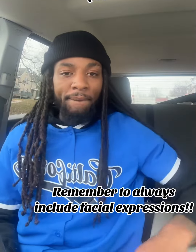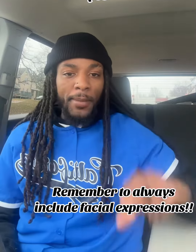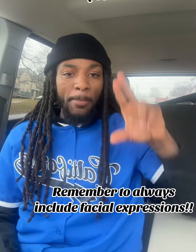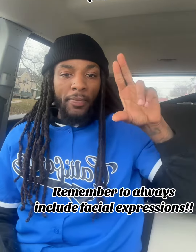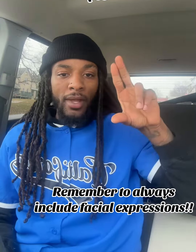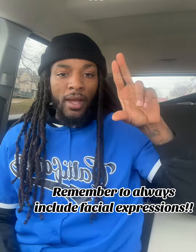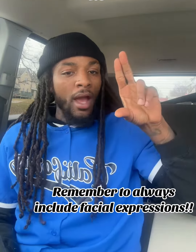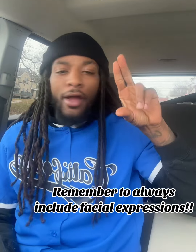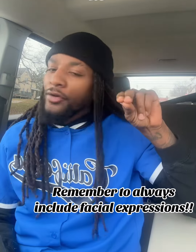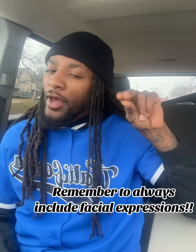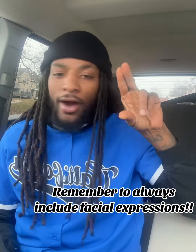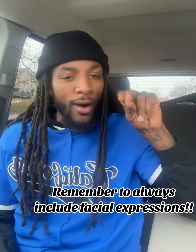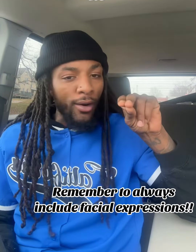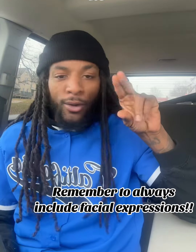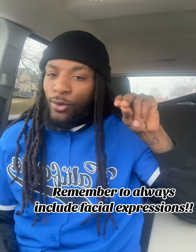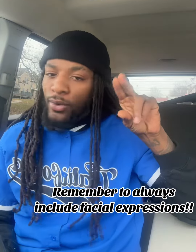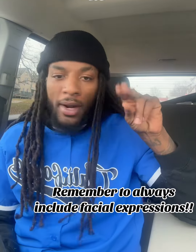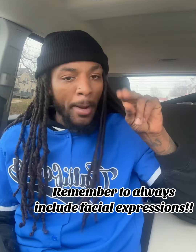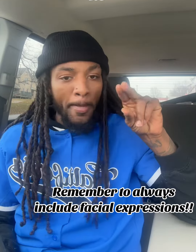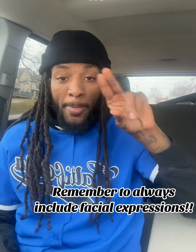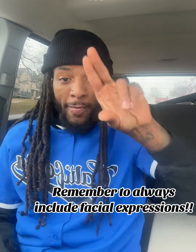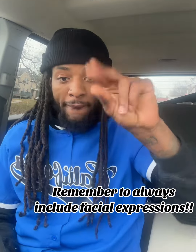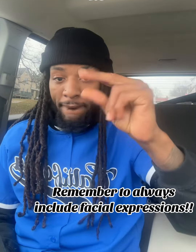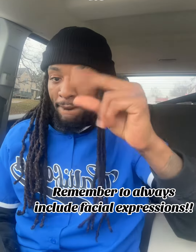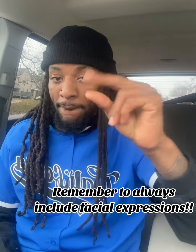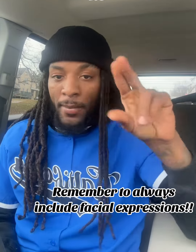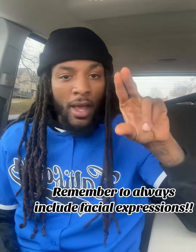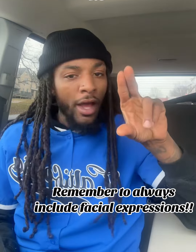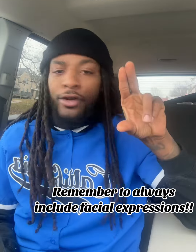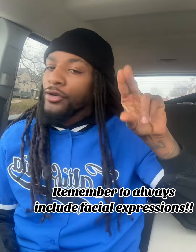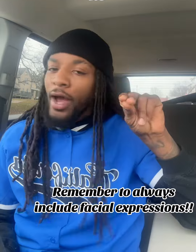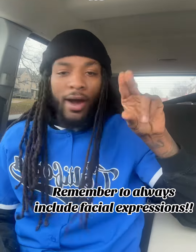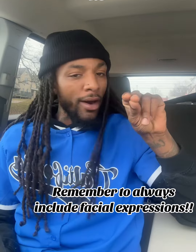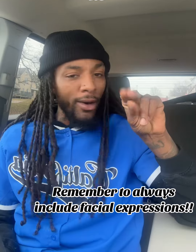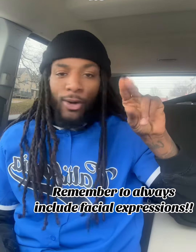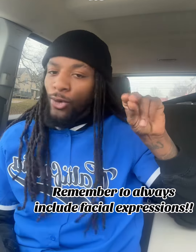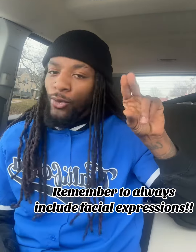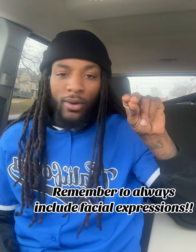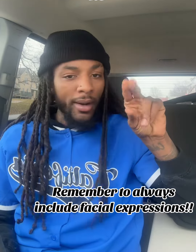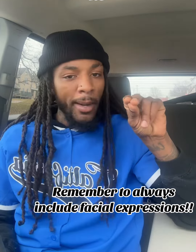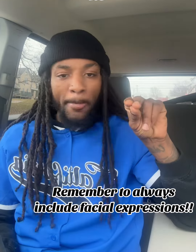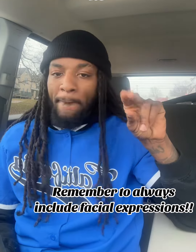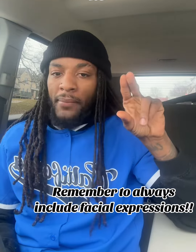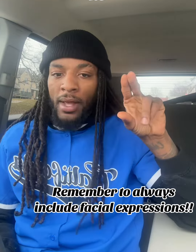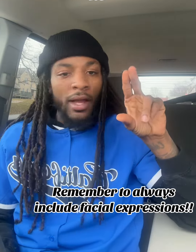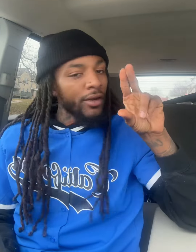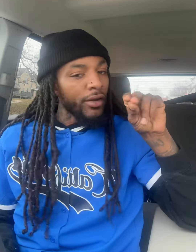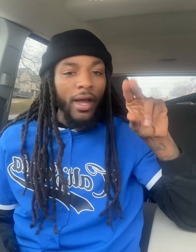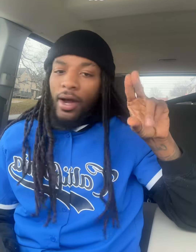No No No